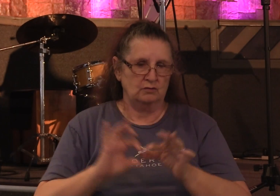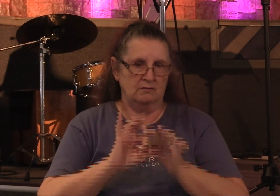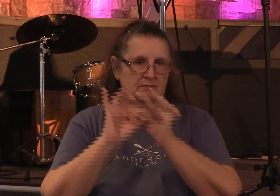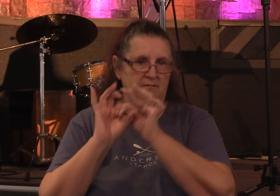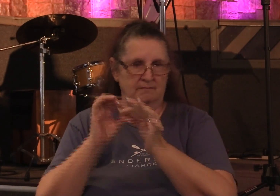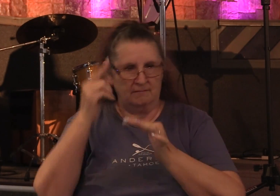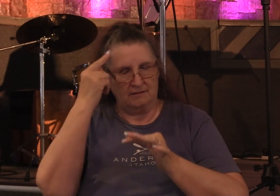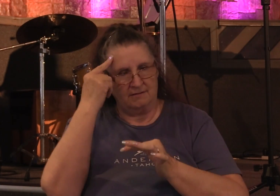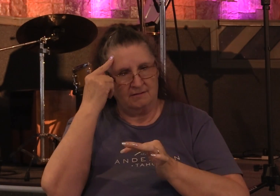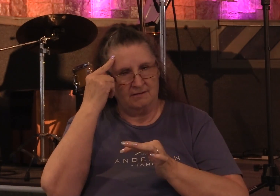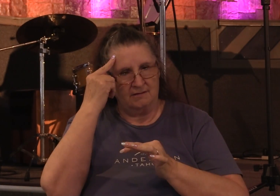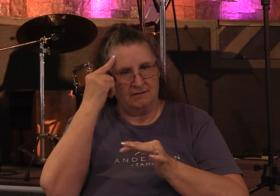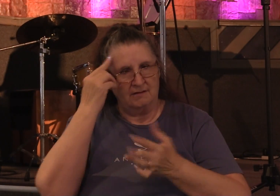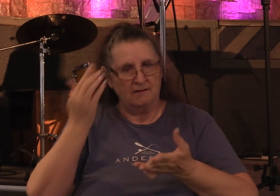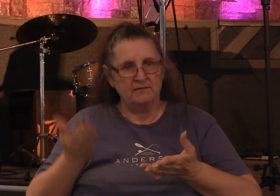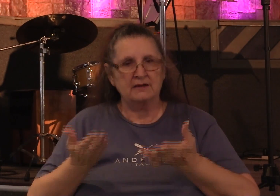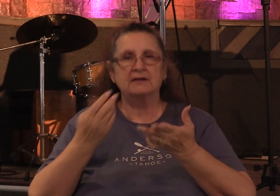And they lifted their voice to God in prayer.